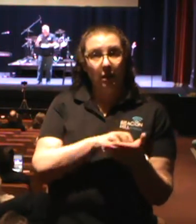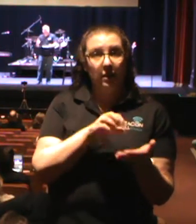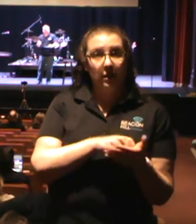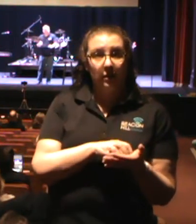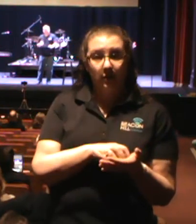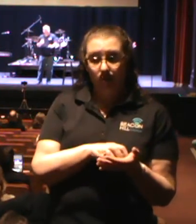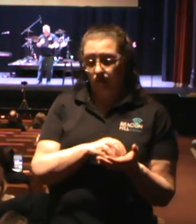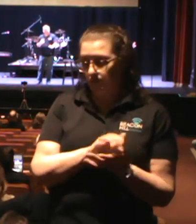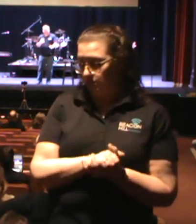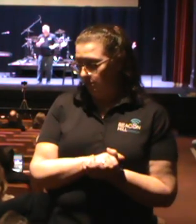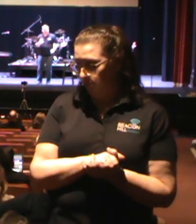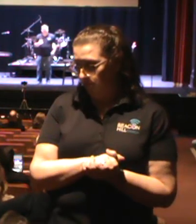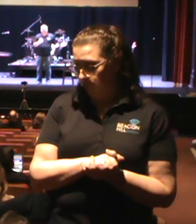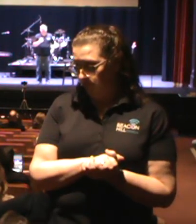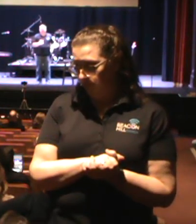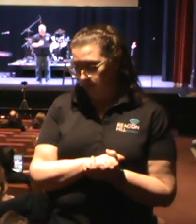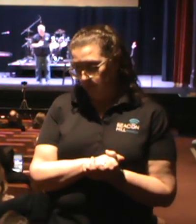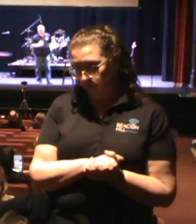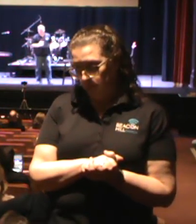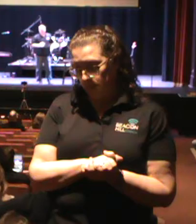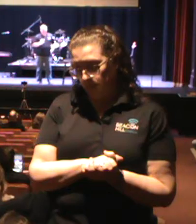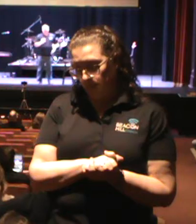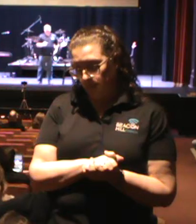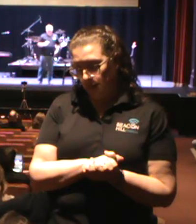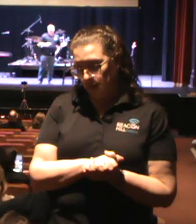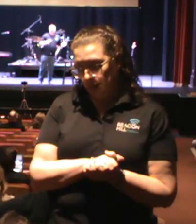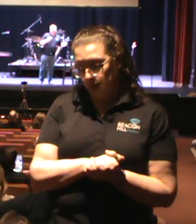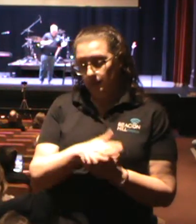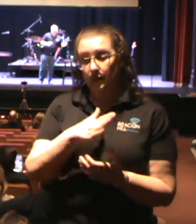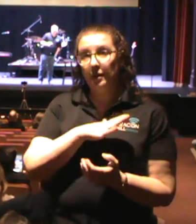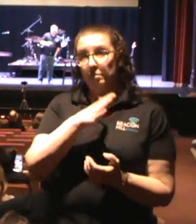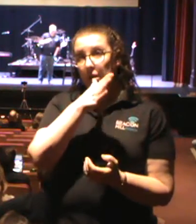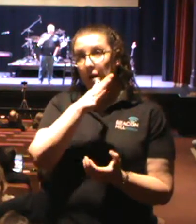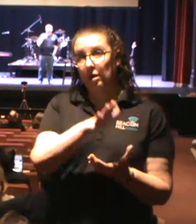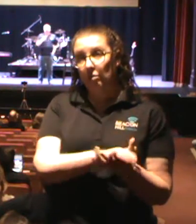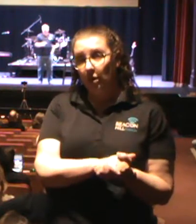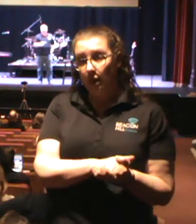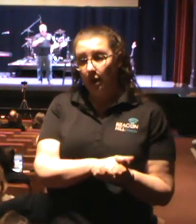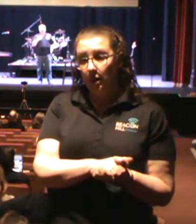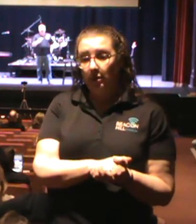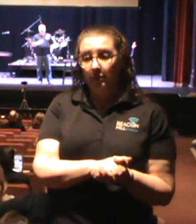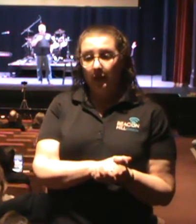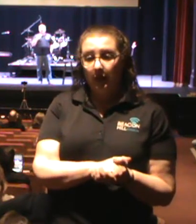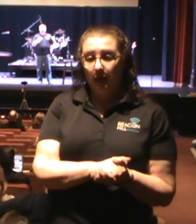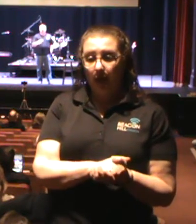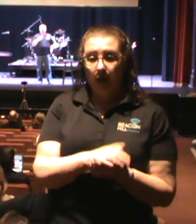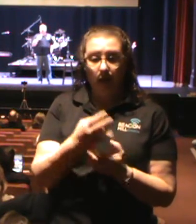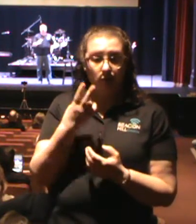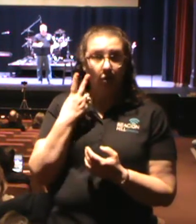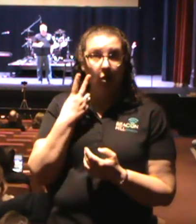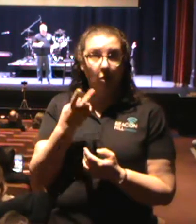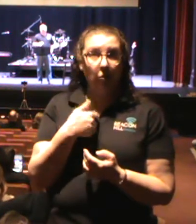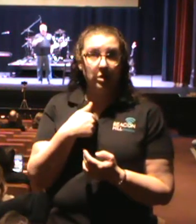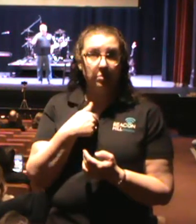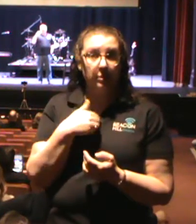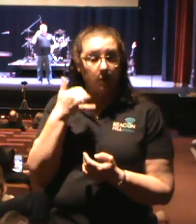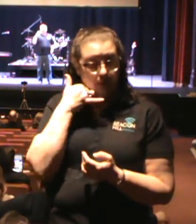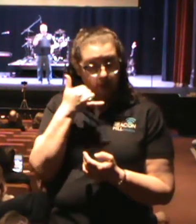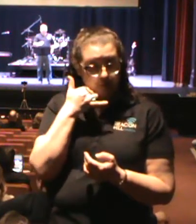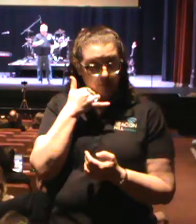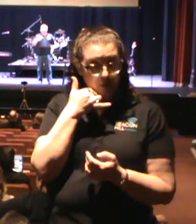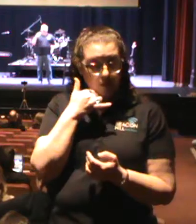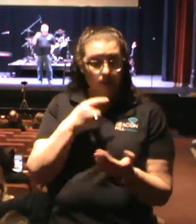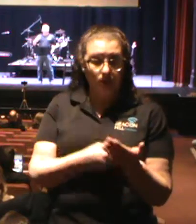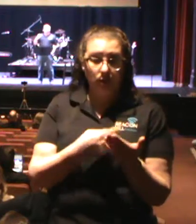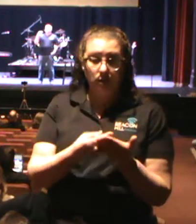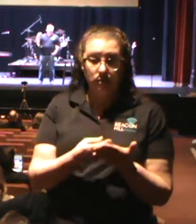myself as one of those before I have dug into this. My wife has watched me be on the phone nonstop this week and